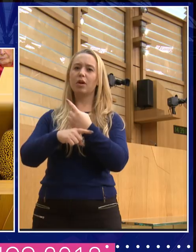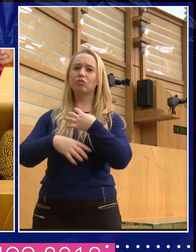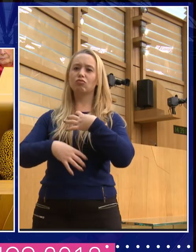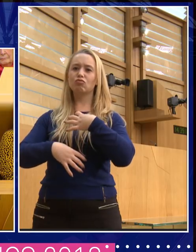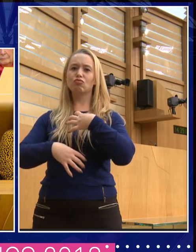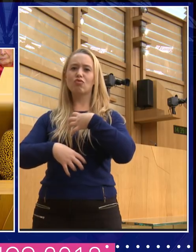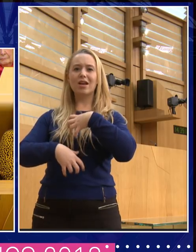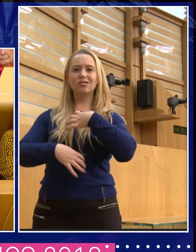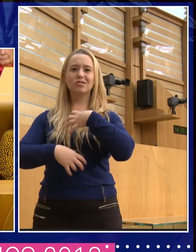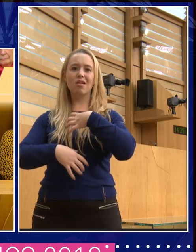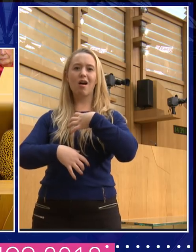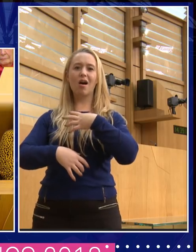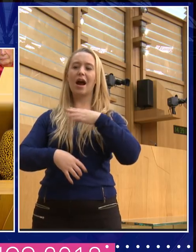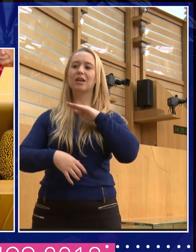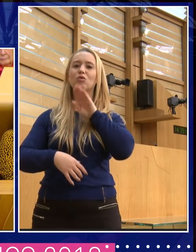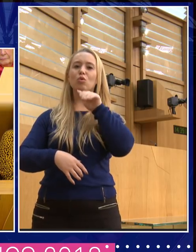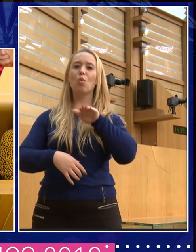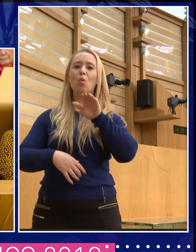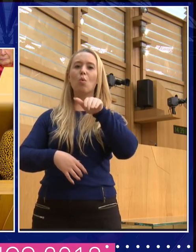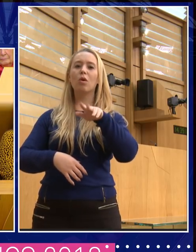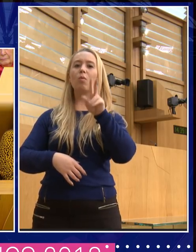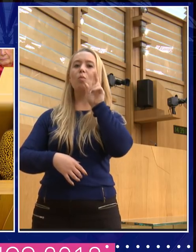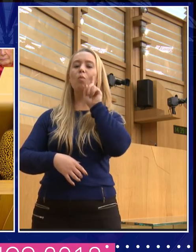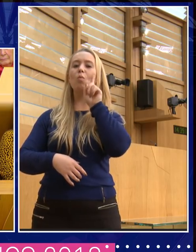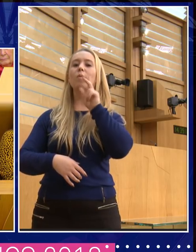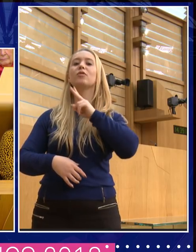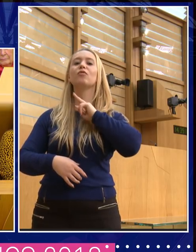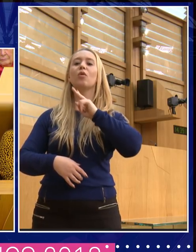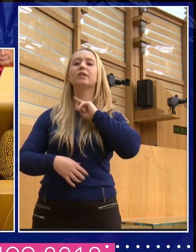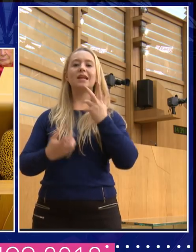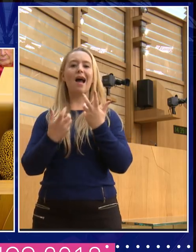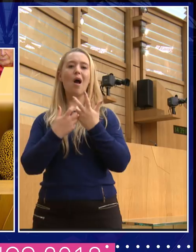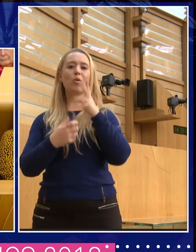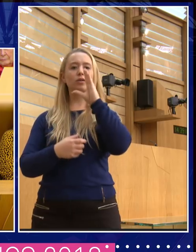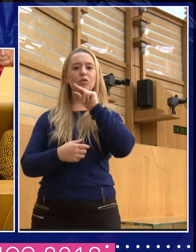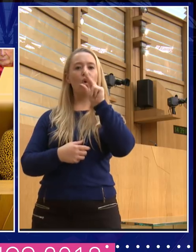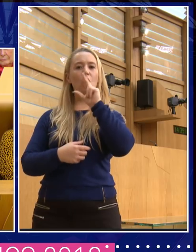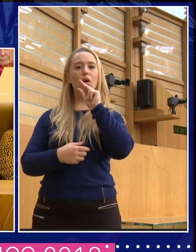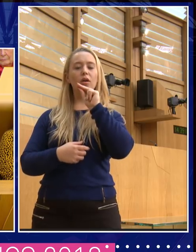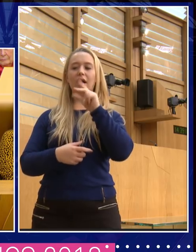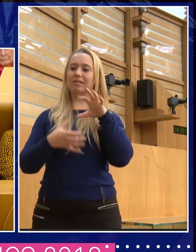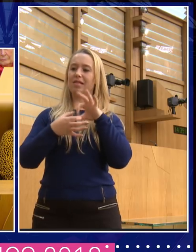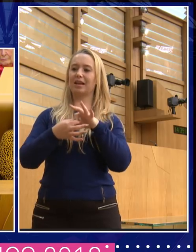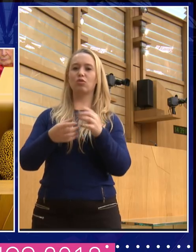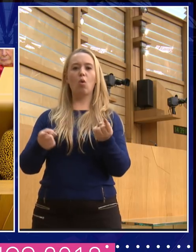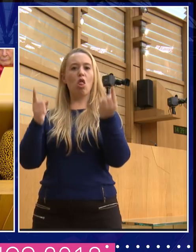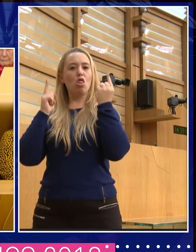voices, their tone, and having a voice of authority. You were saying that